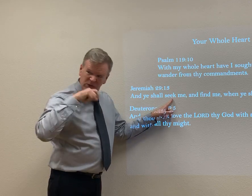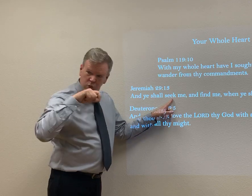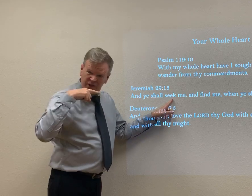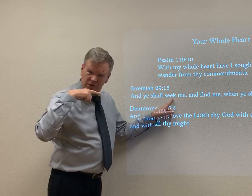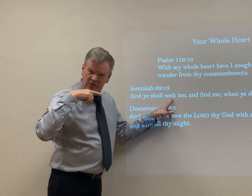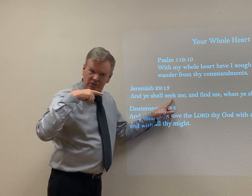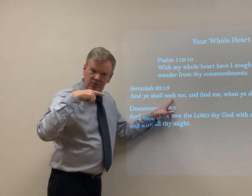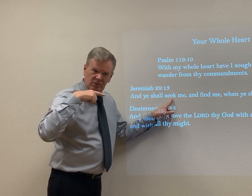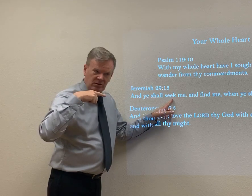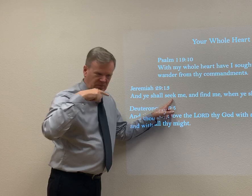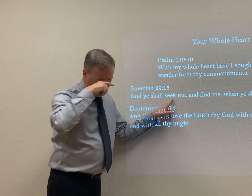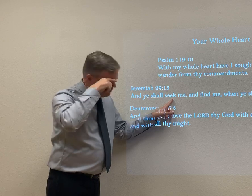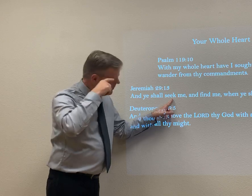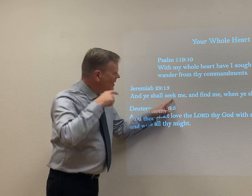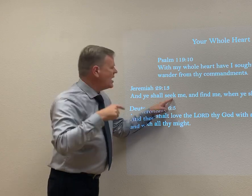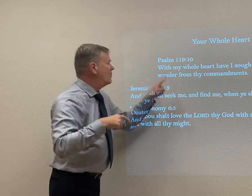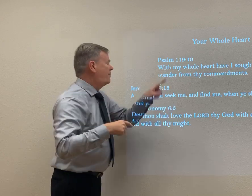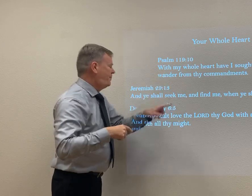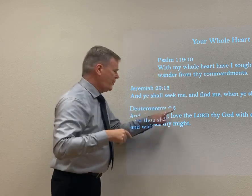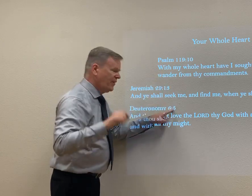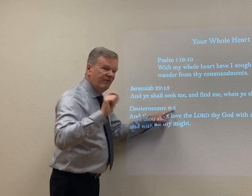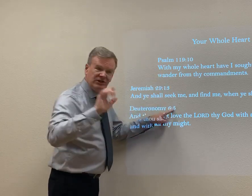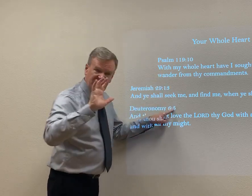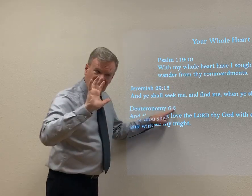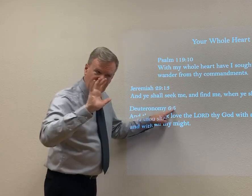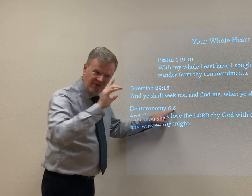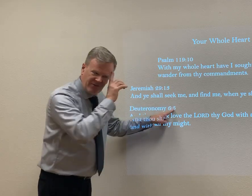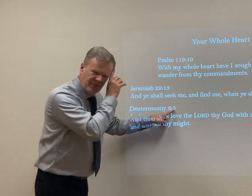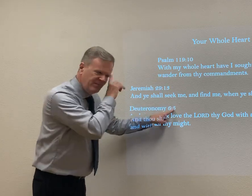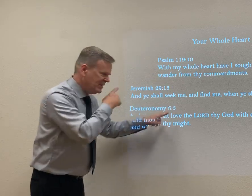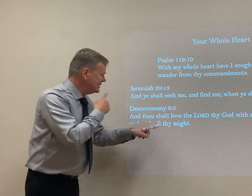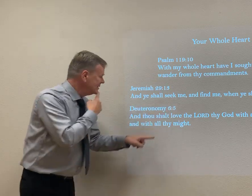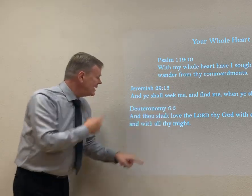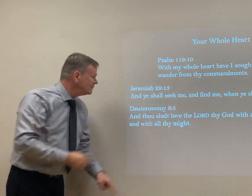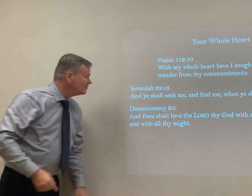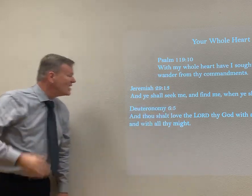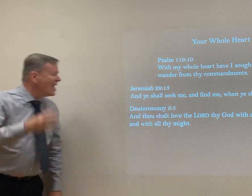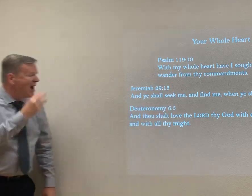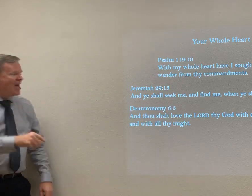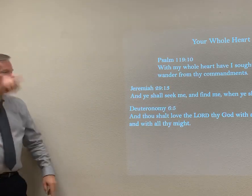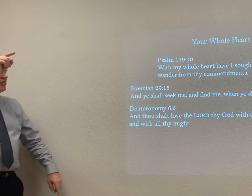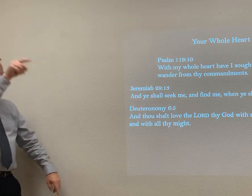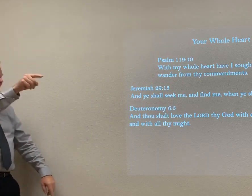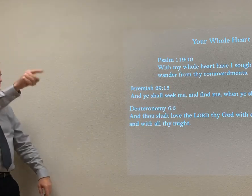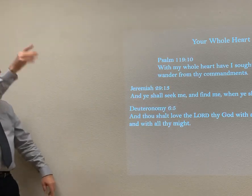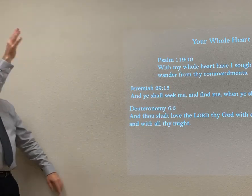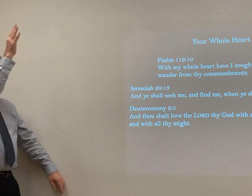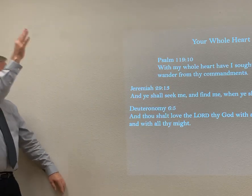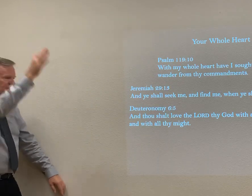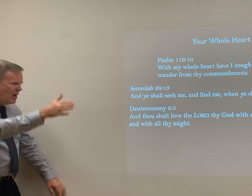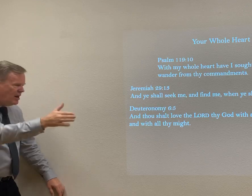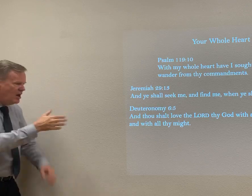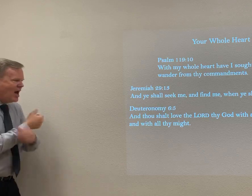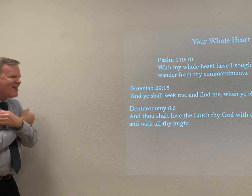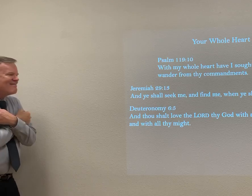This is the writing of Moses. Verse 4. You know that. Verse 5. And thou shalt